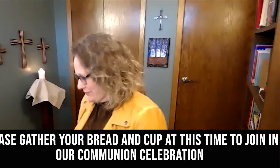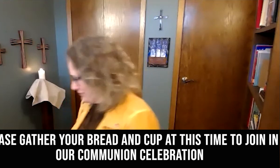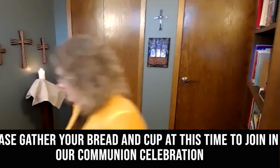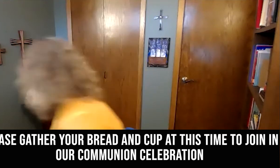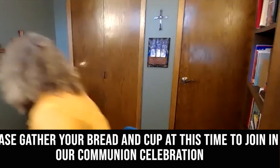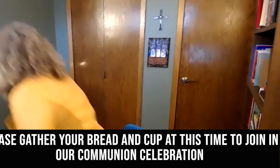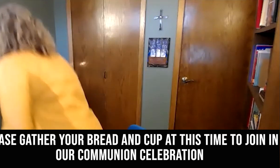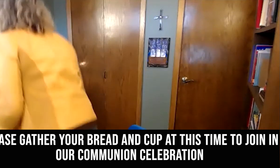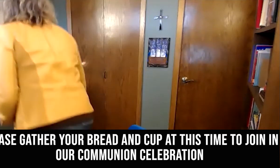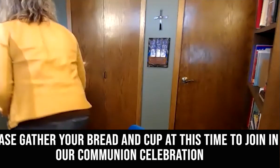Amen.